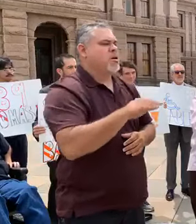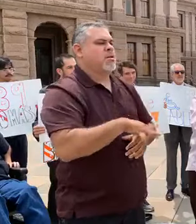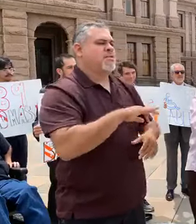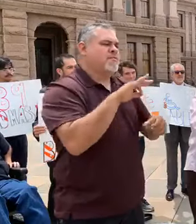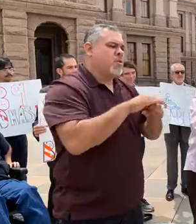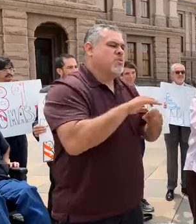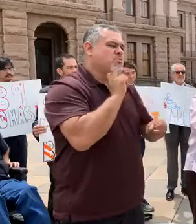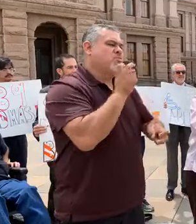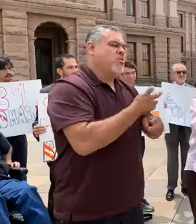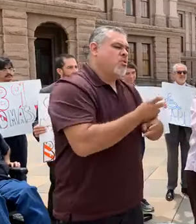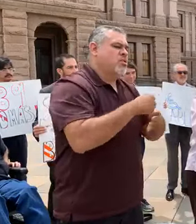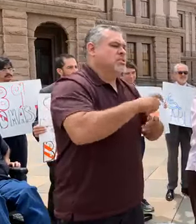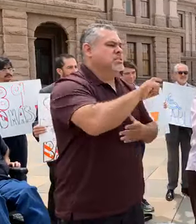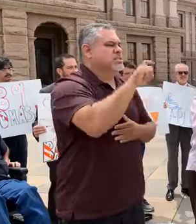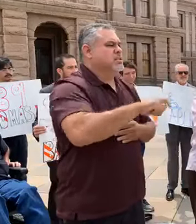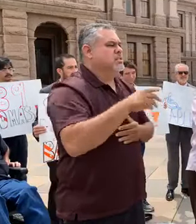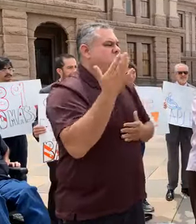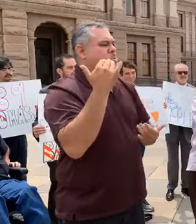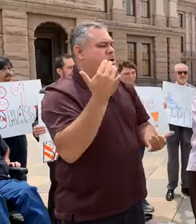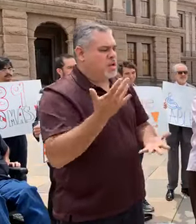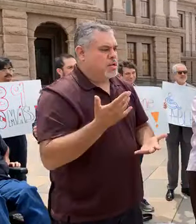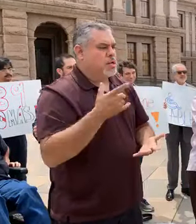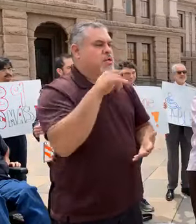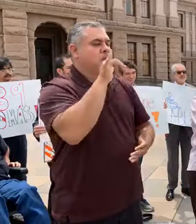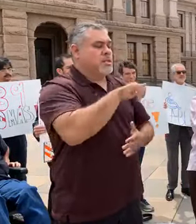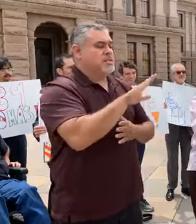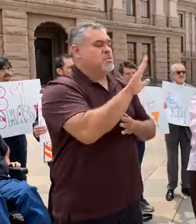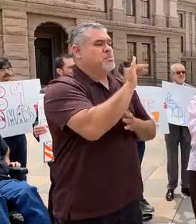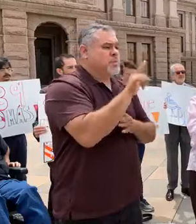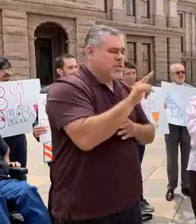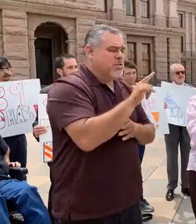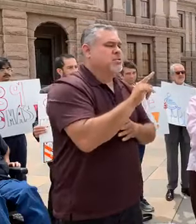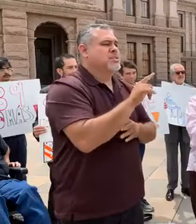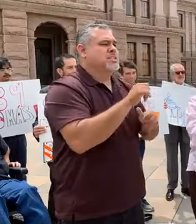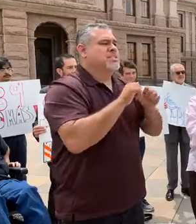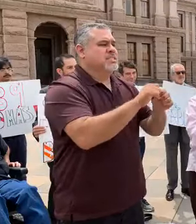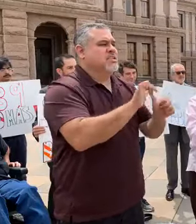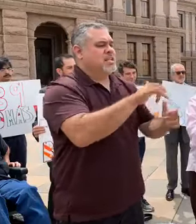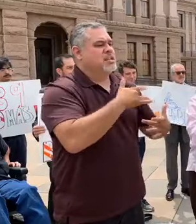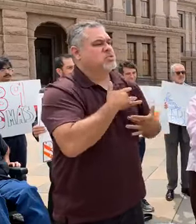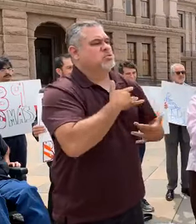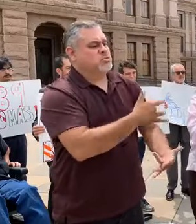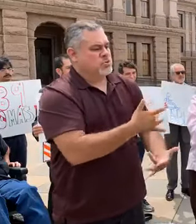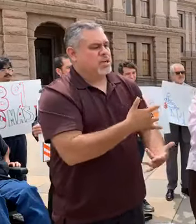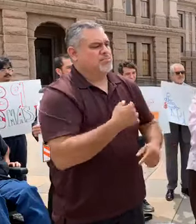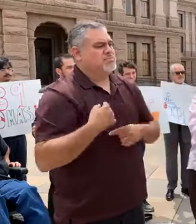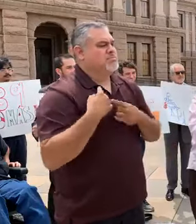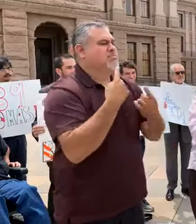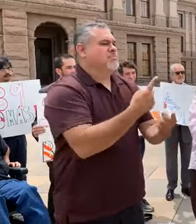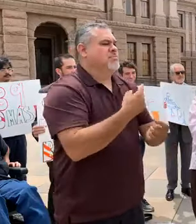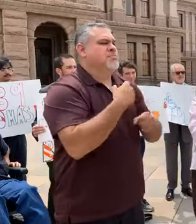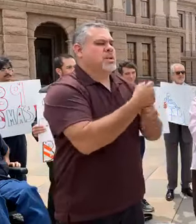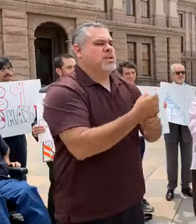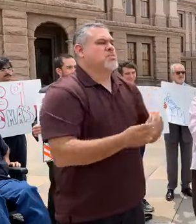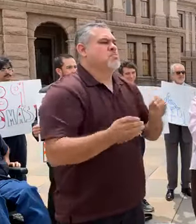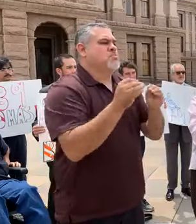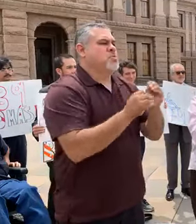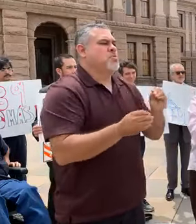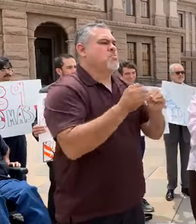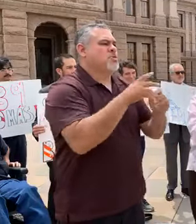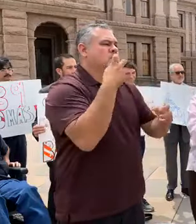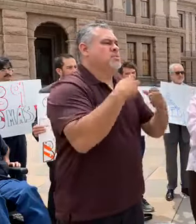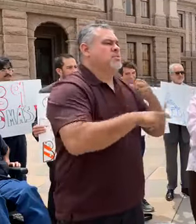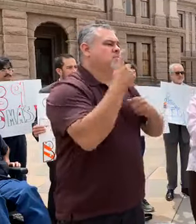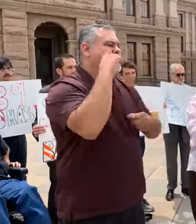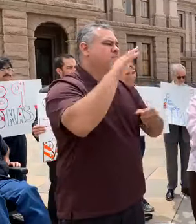so hard in Texas? This bill continues the recent trend trend of making it more and more difficult